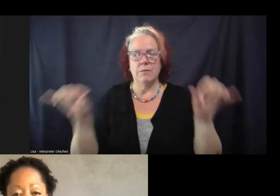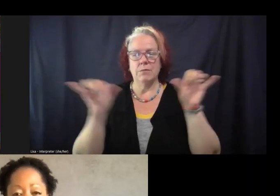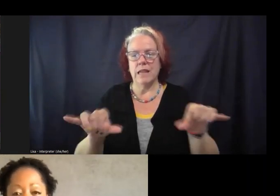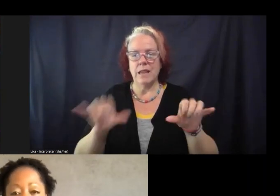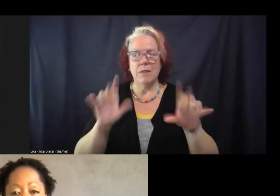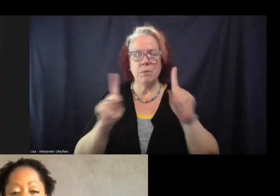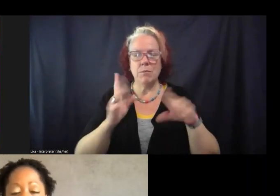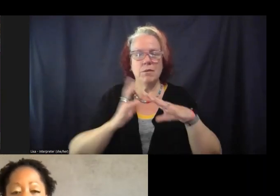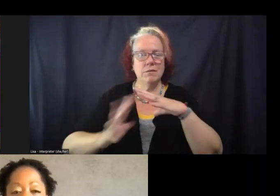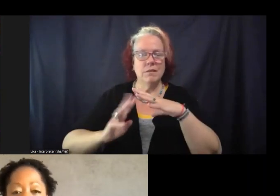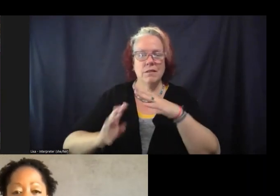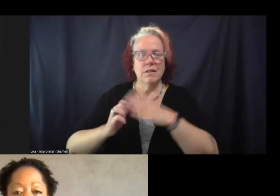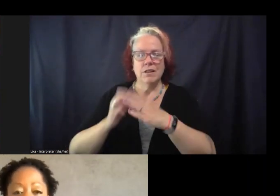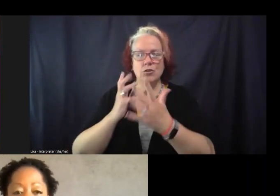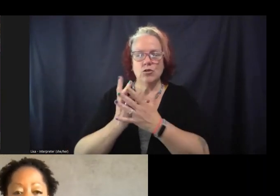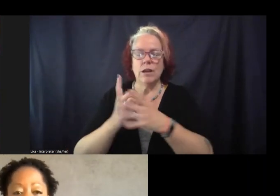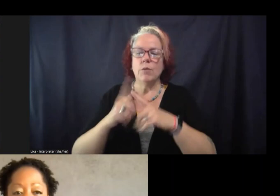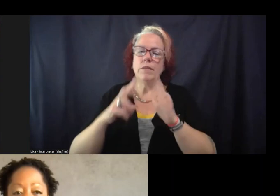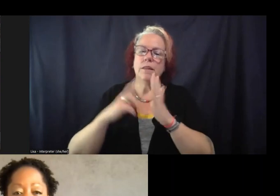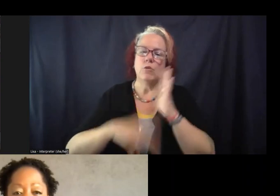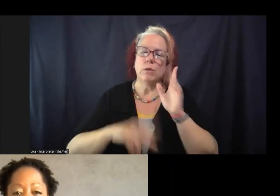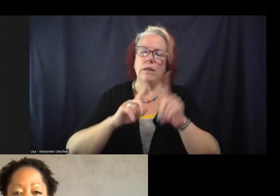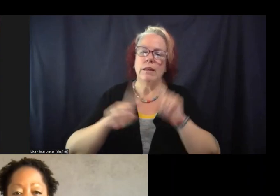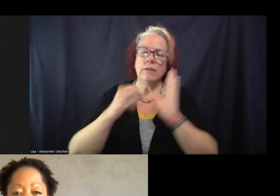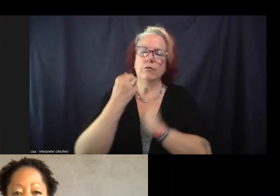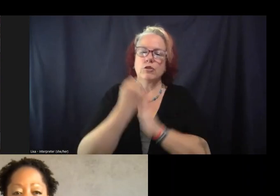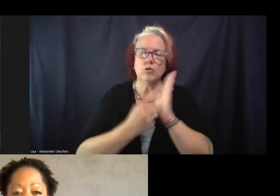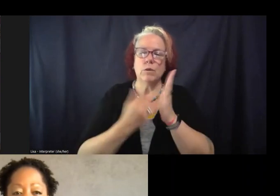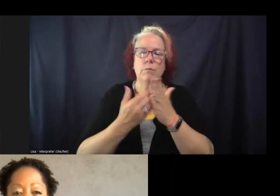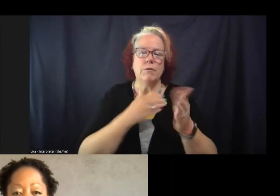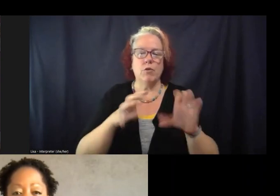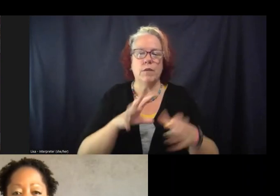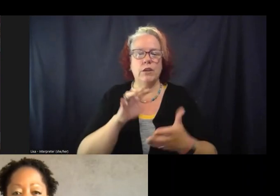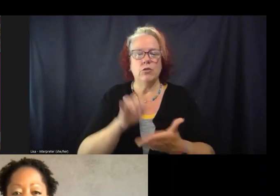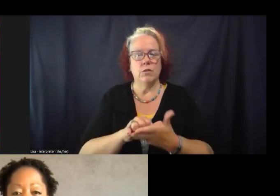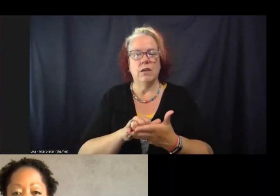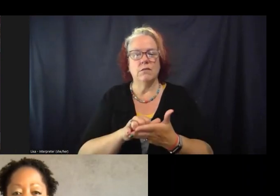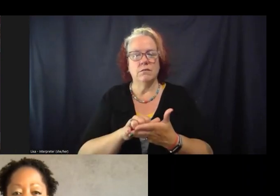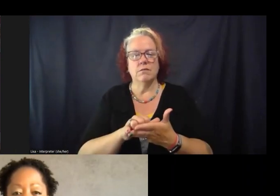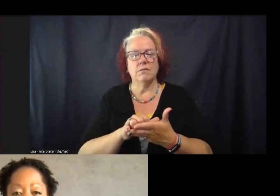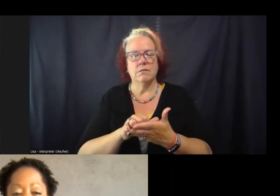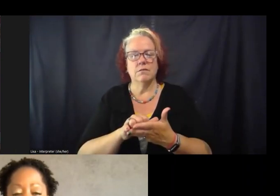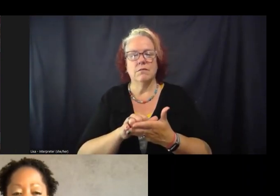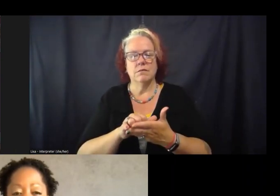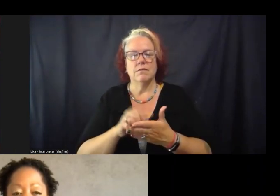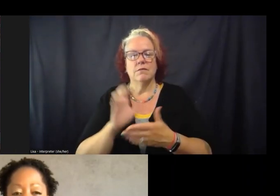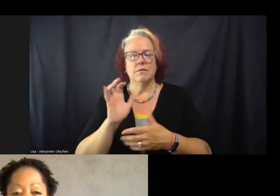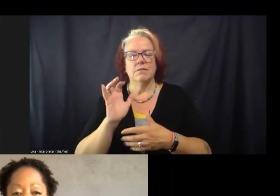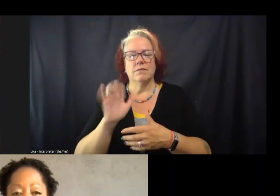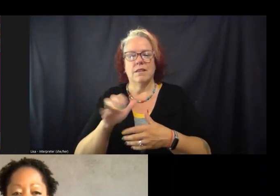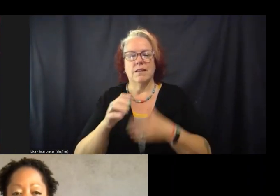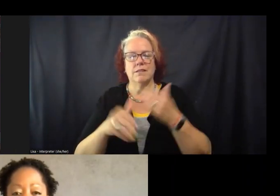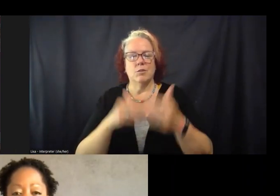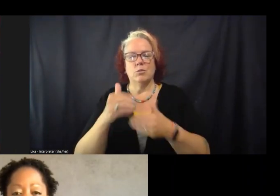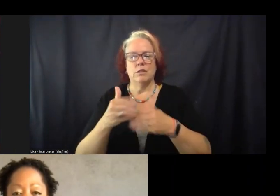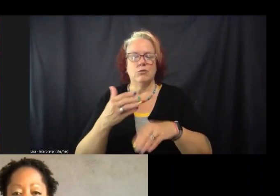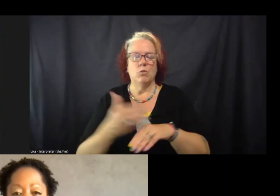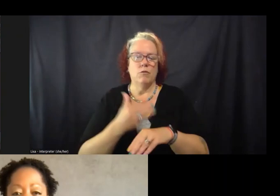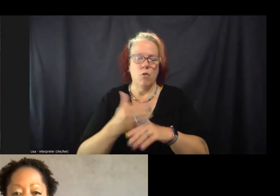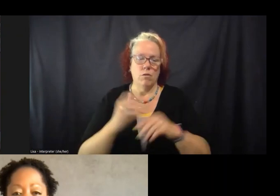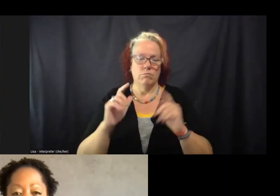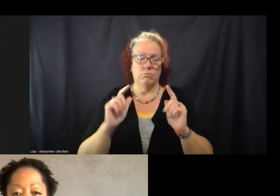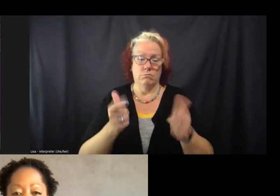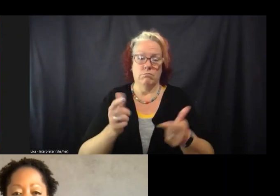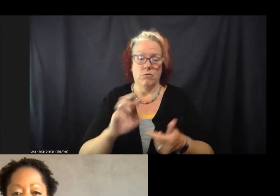jail as before, but they read a script, um, before they do it, right? So that it, that, that's the procedural reform if there's not a